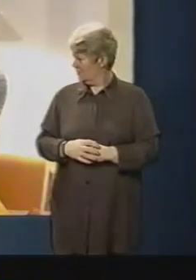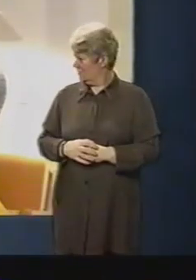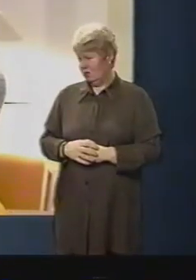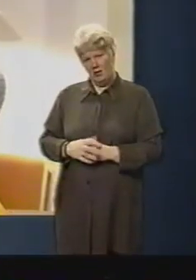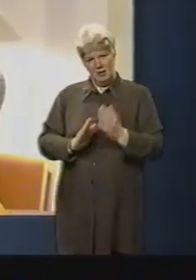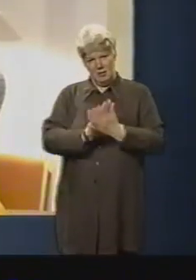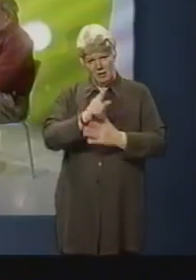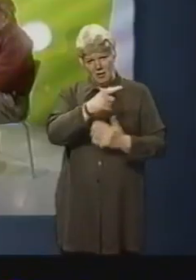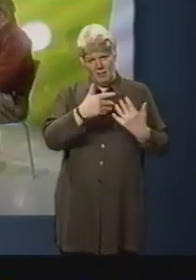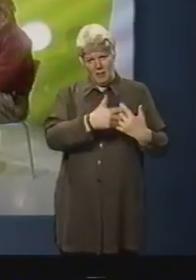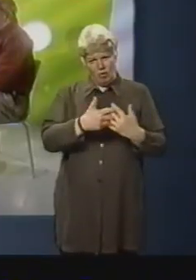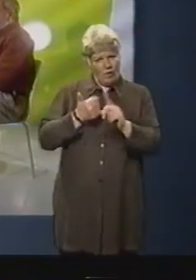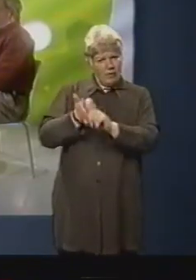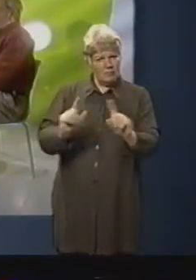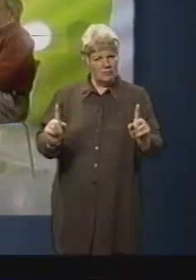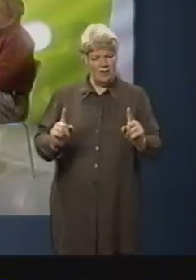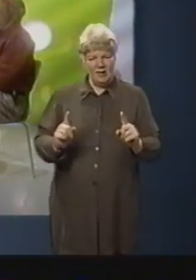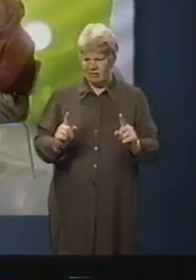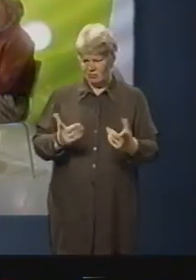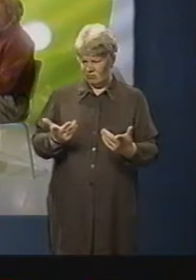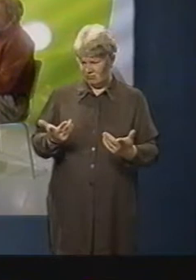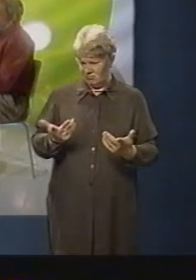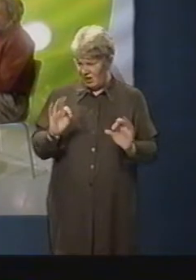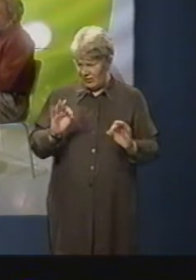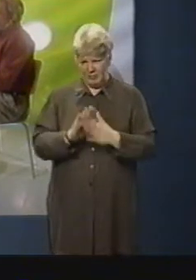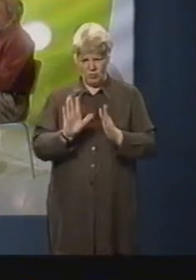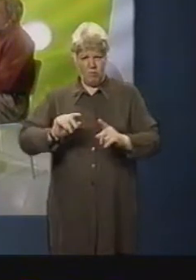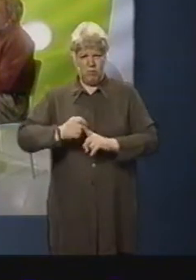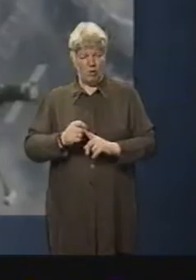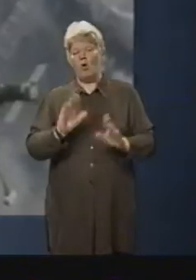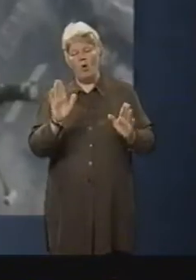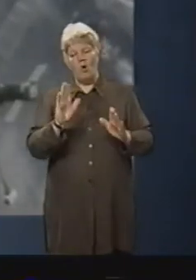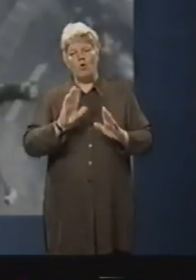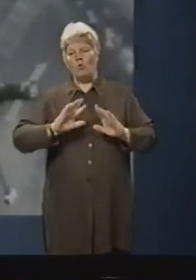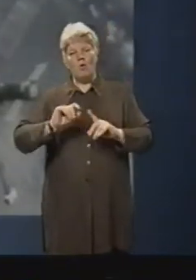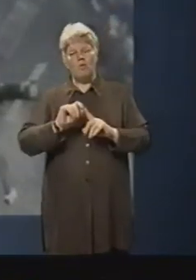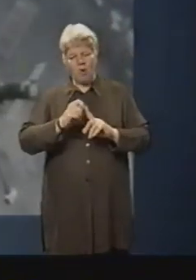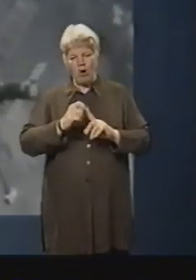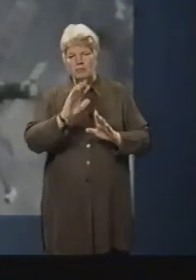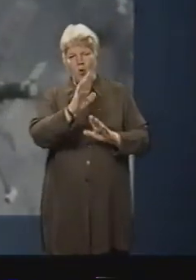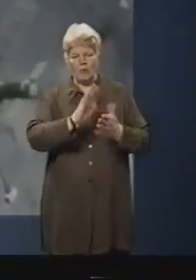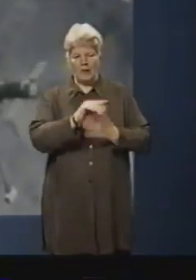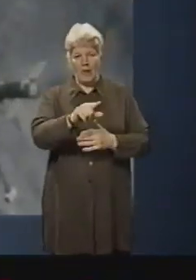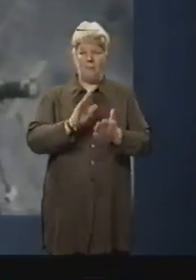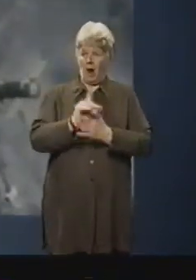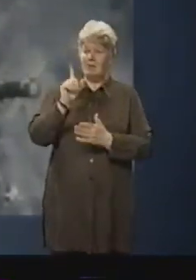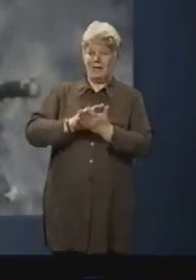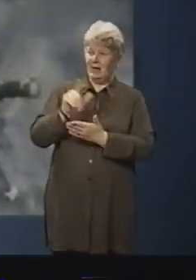the whole project virtually pointless, then? It doesn't make it pointless, Peter, but it gets us back into the problems we had with MIA, where there were too few crew members